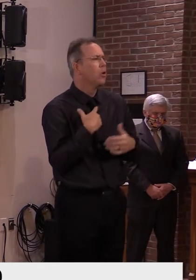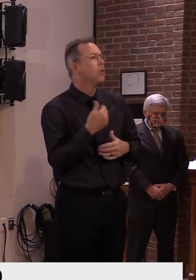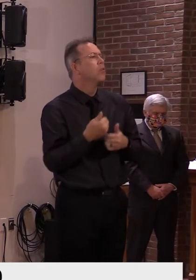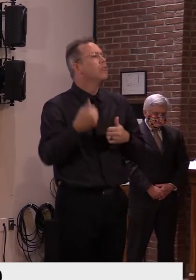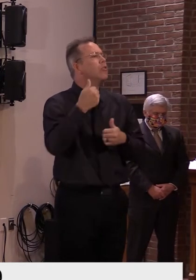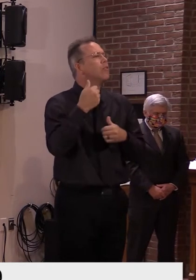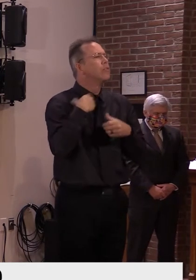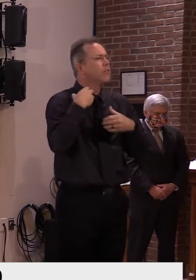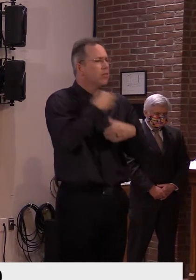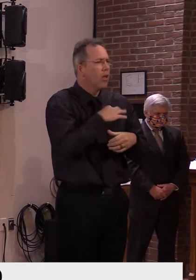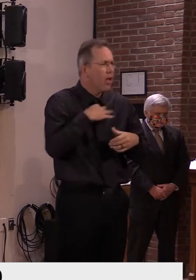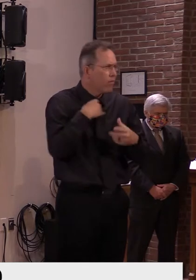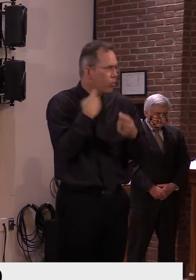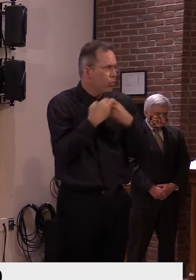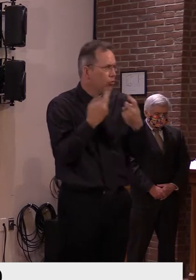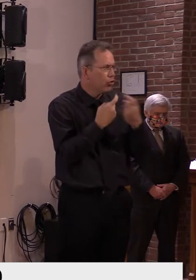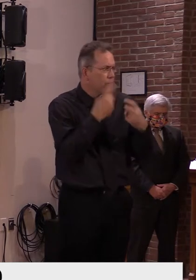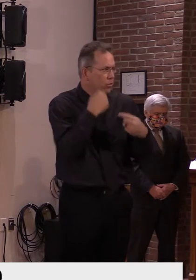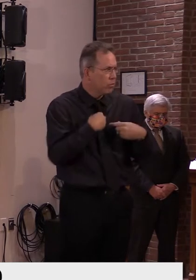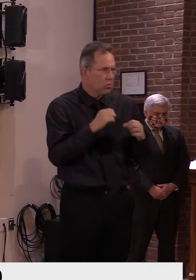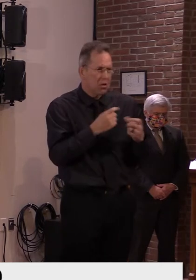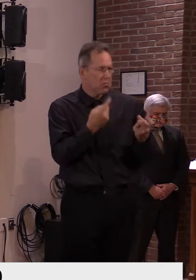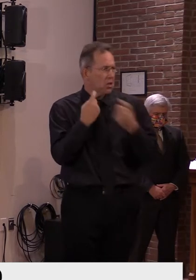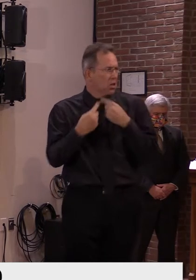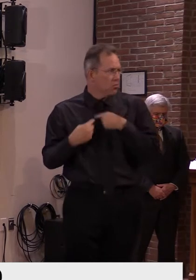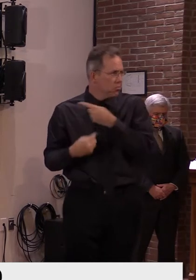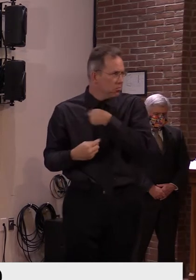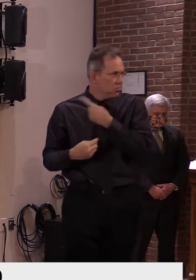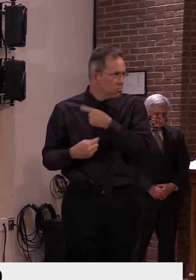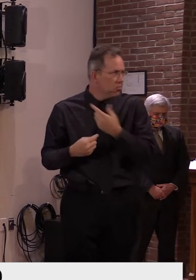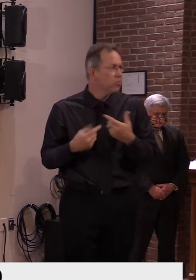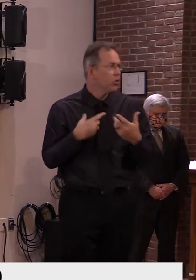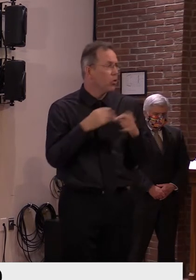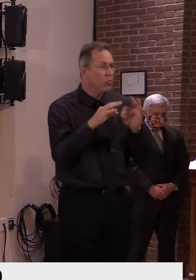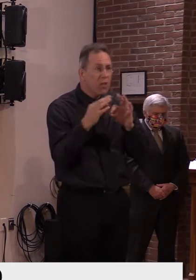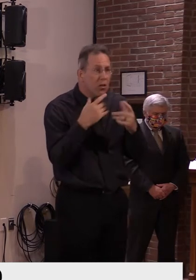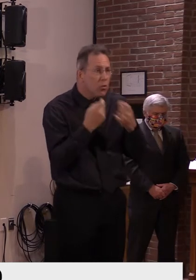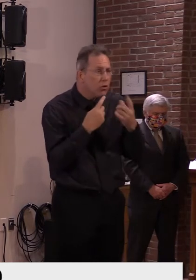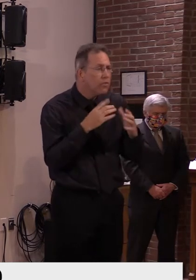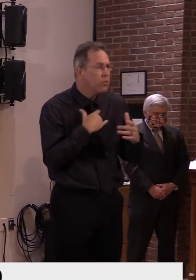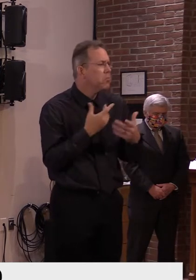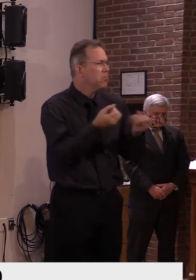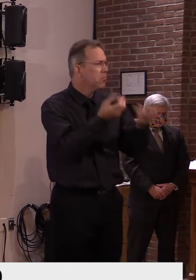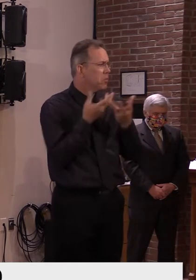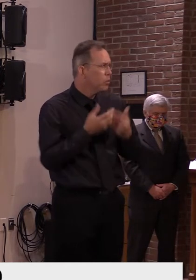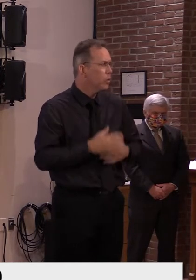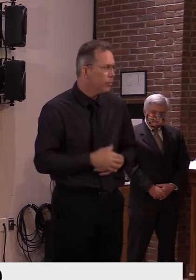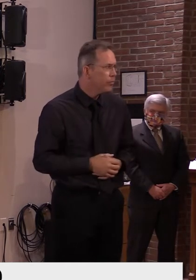get the details you need to attend. So thanks very much. Get out there and vote.